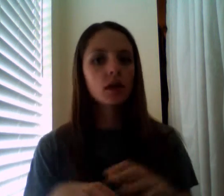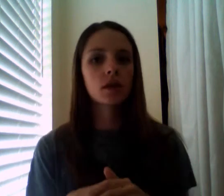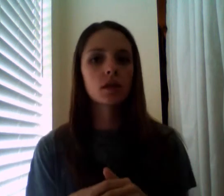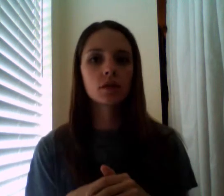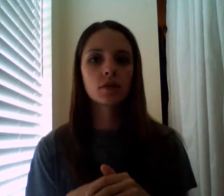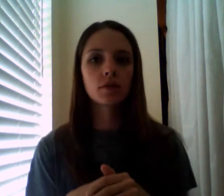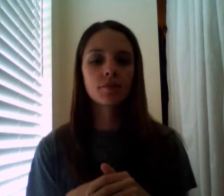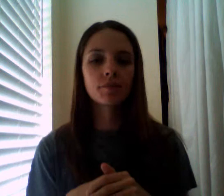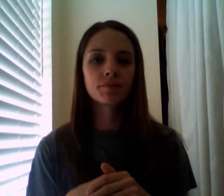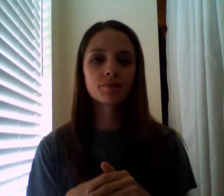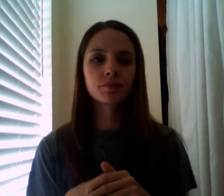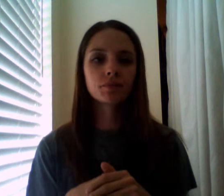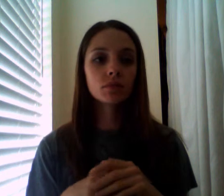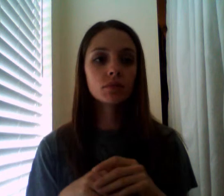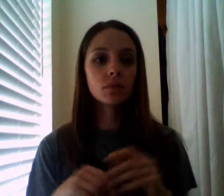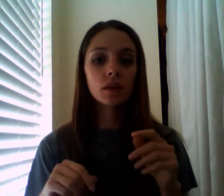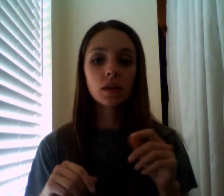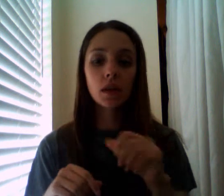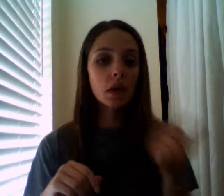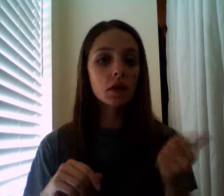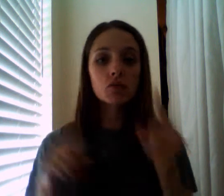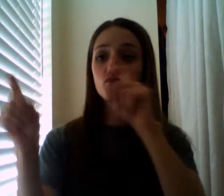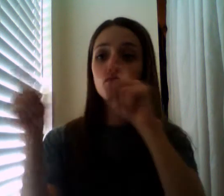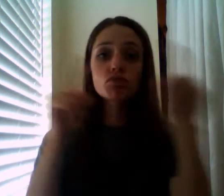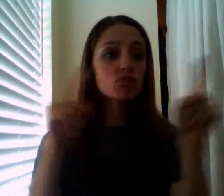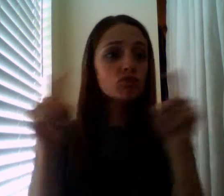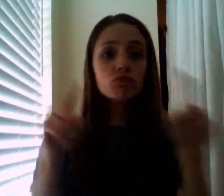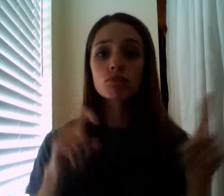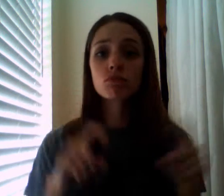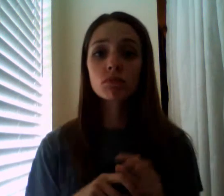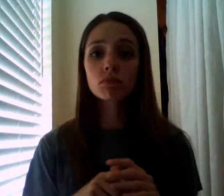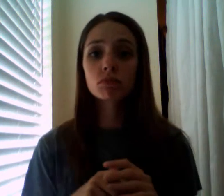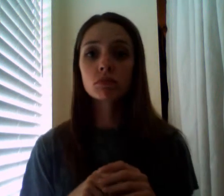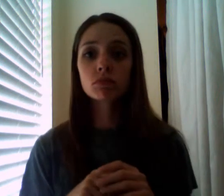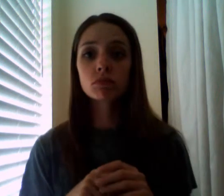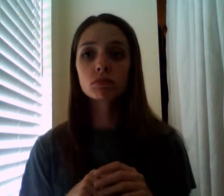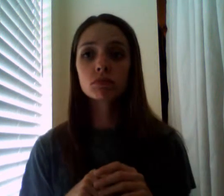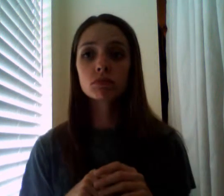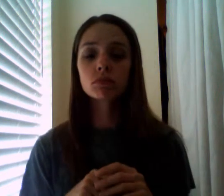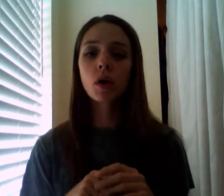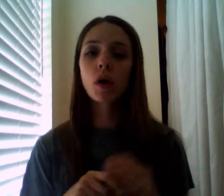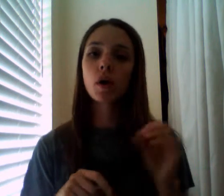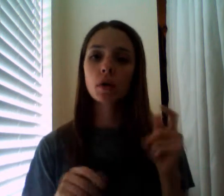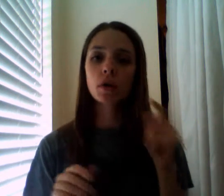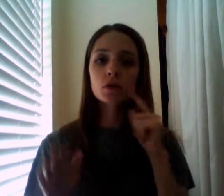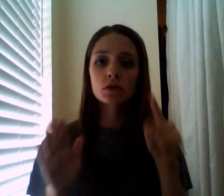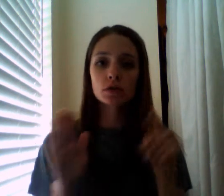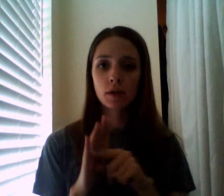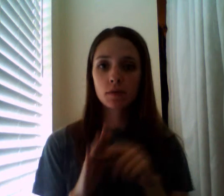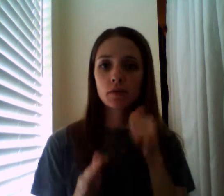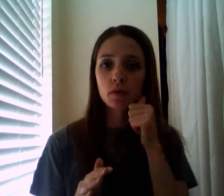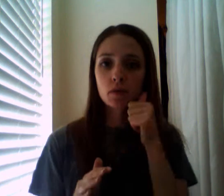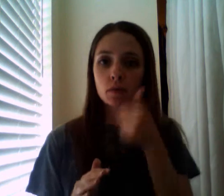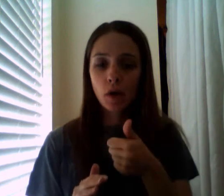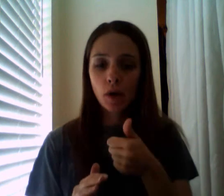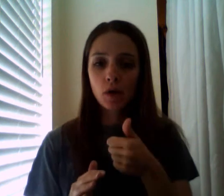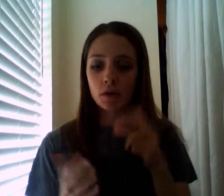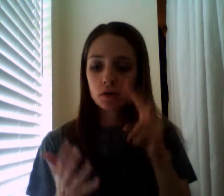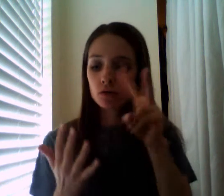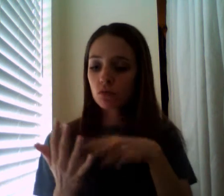okay your assignment for tomorrow then is to read lesson two if you've not done so already and take notes over the words in